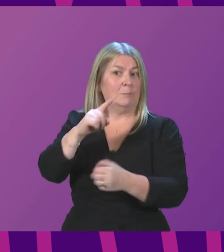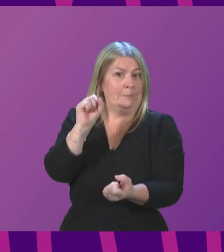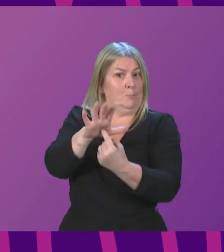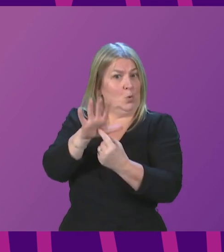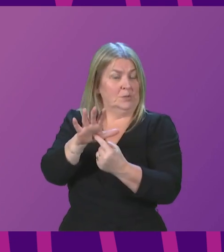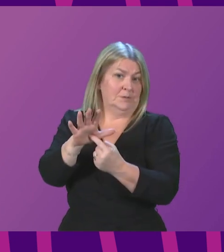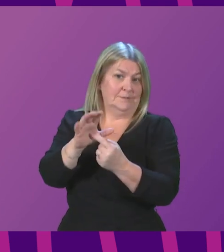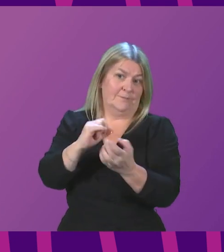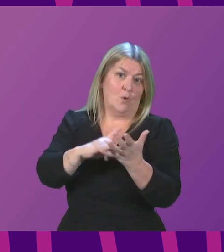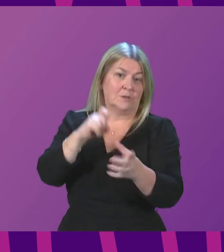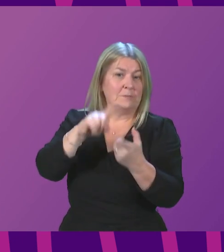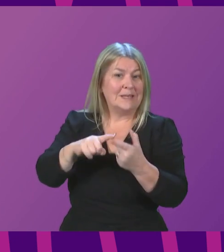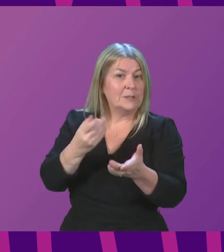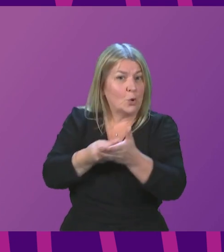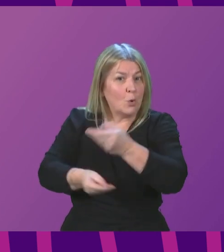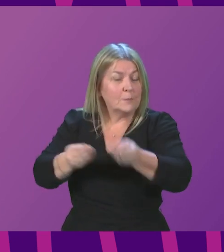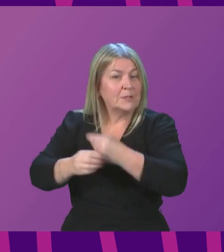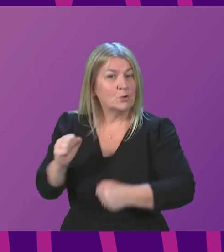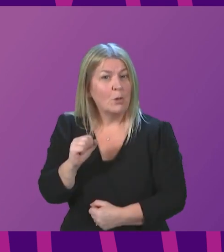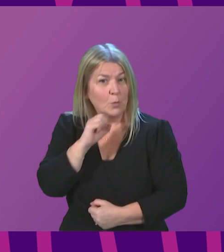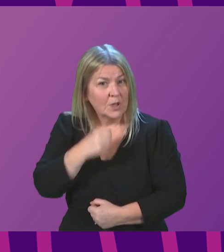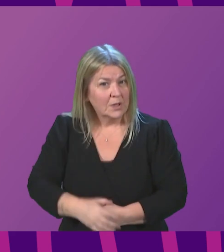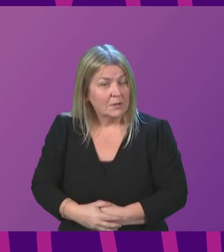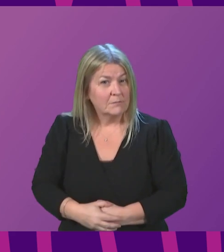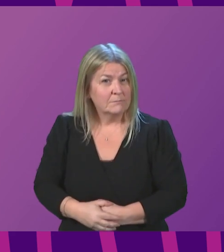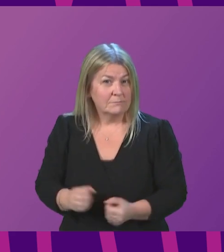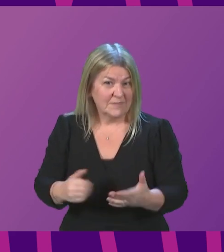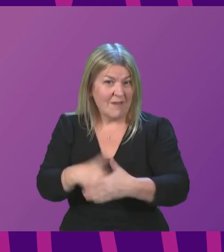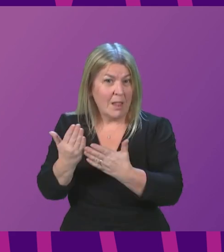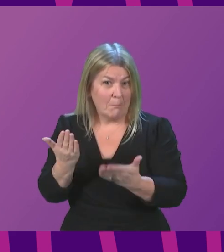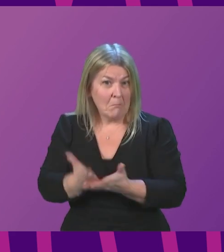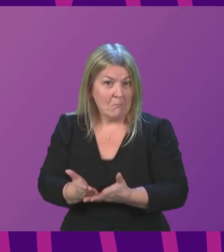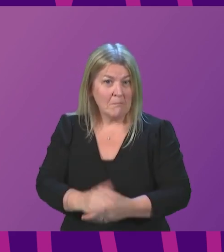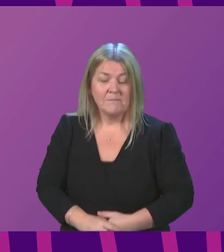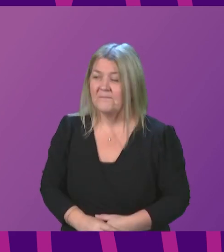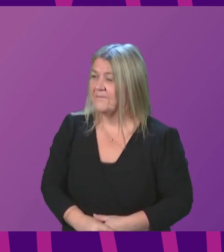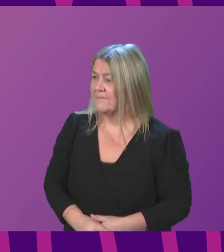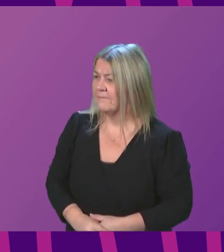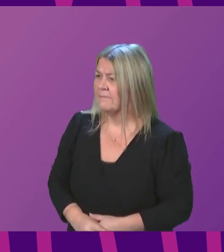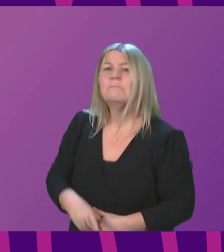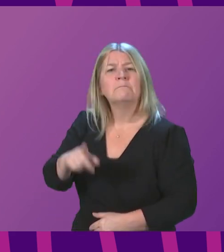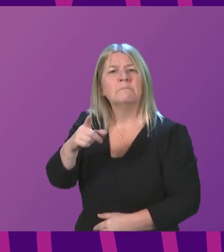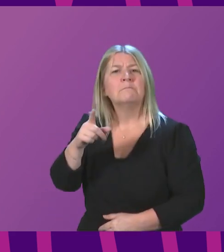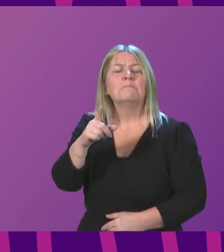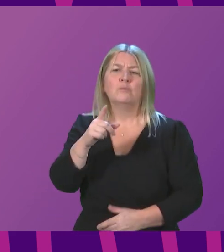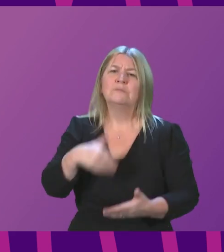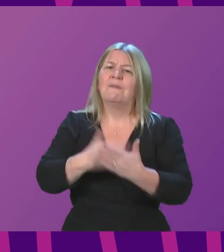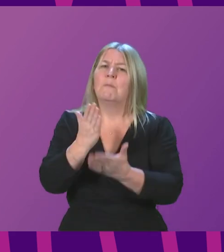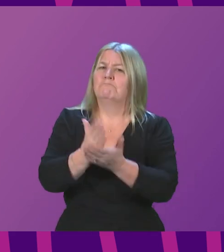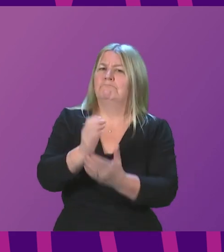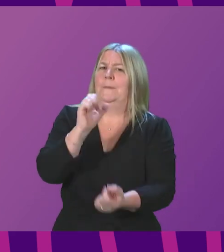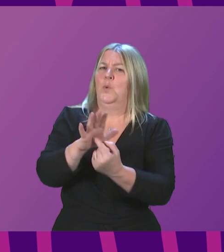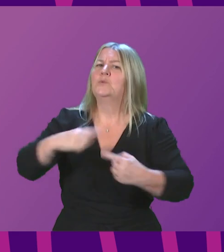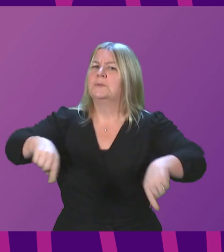First Minister I think a development like that would be of strategic importance and indeed